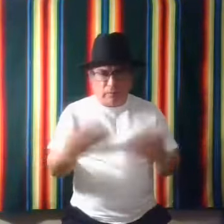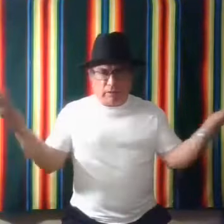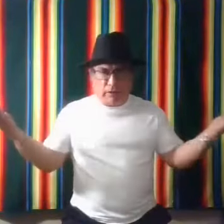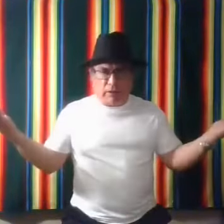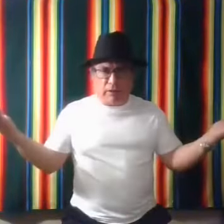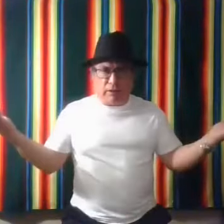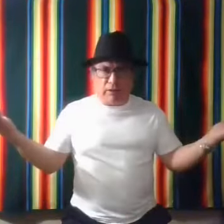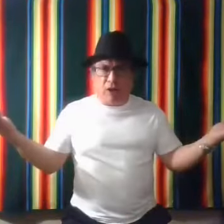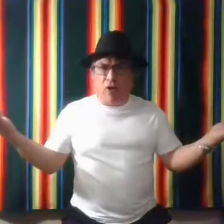And it's gone.